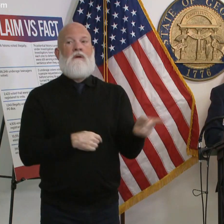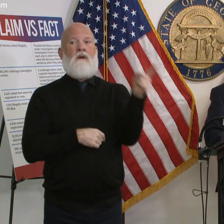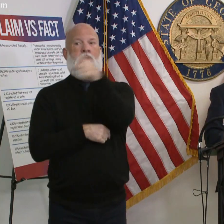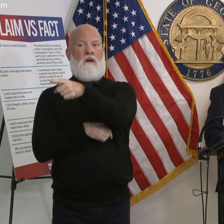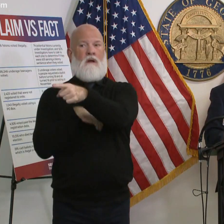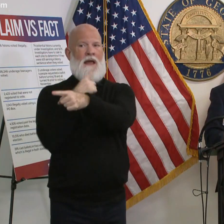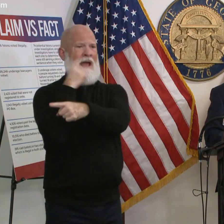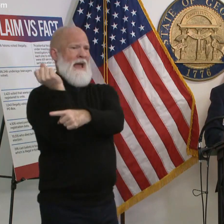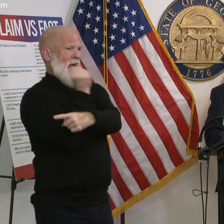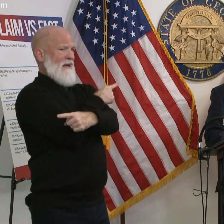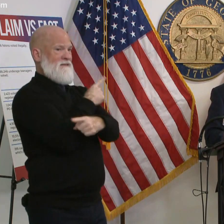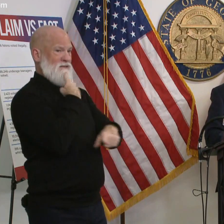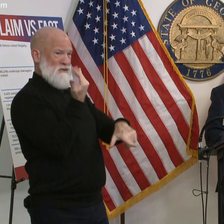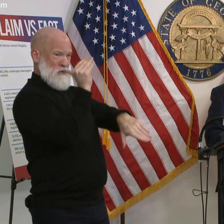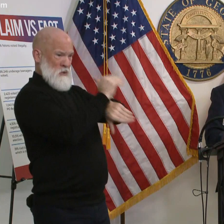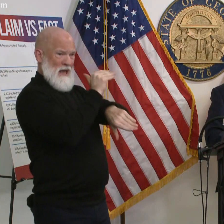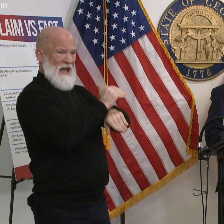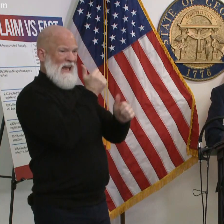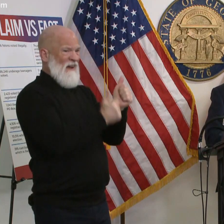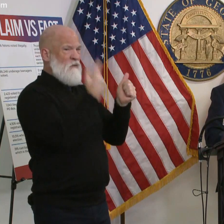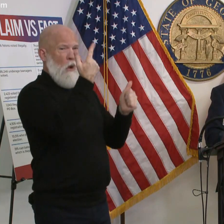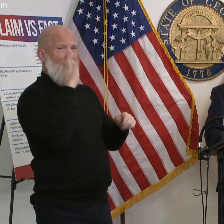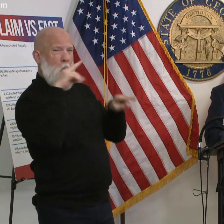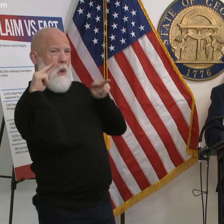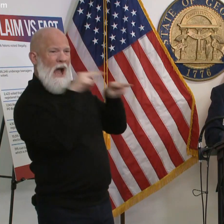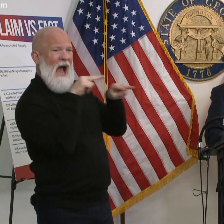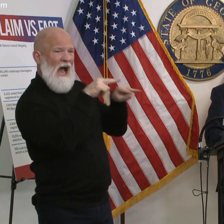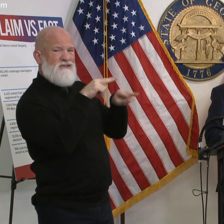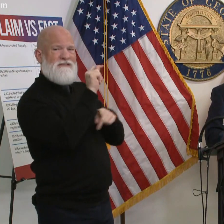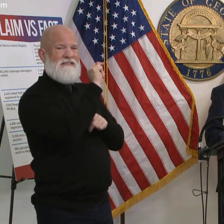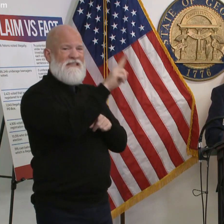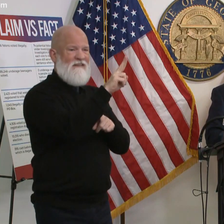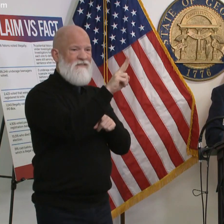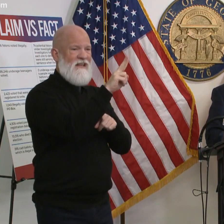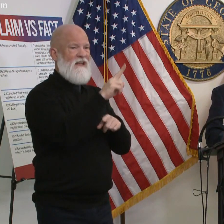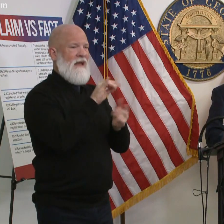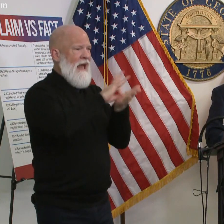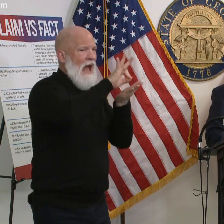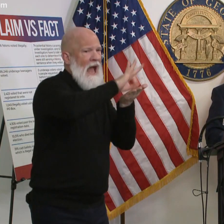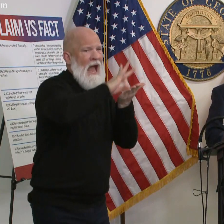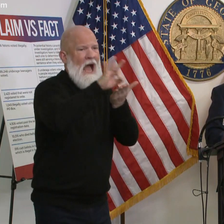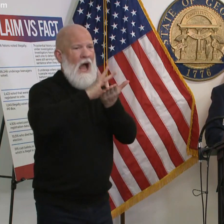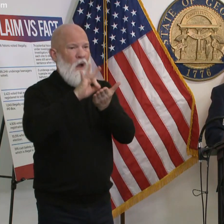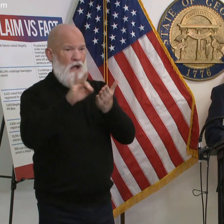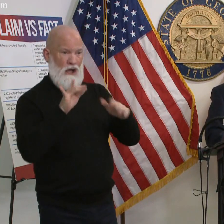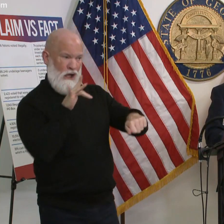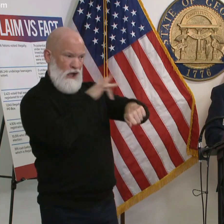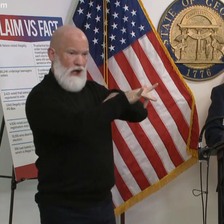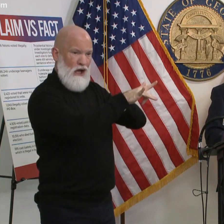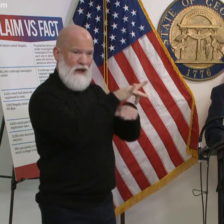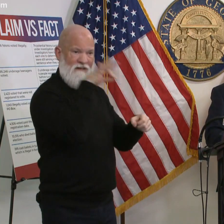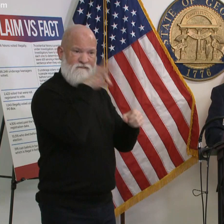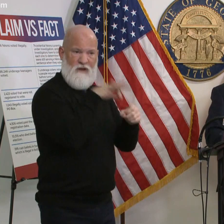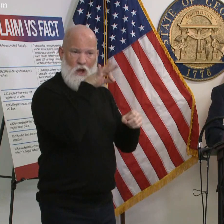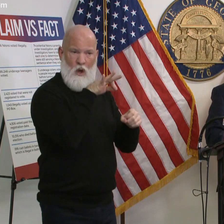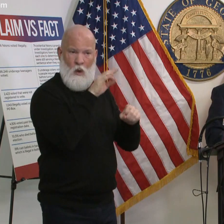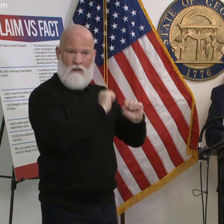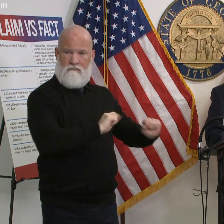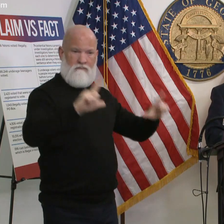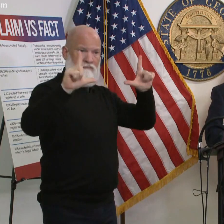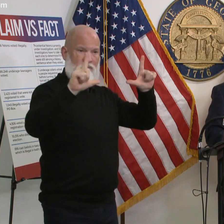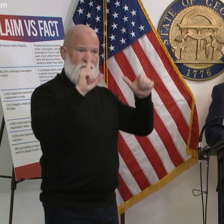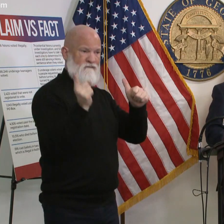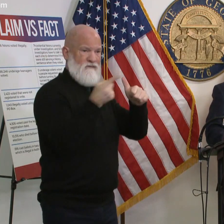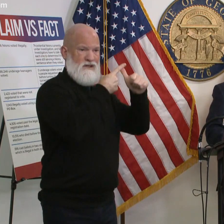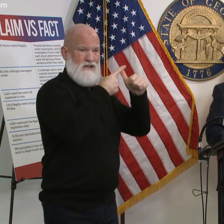everybody's going be watching votes come in um will early votes be counted first generally speaking since